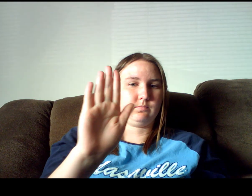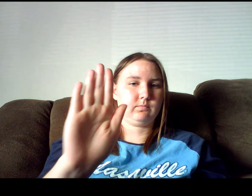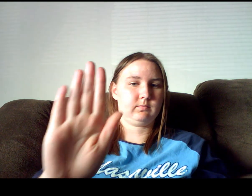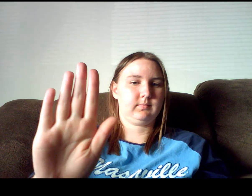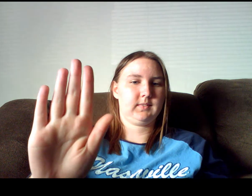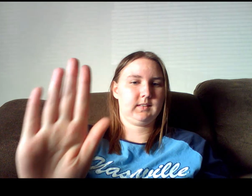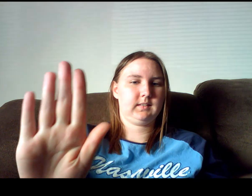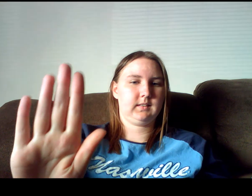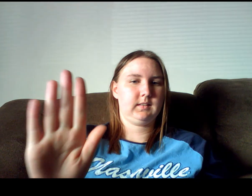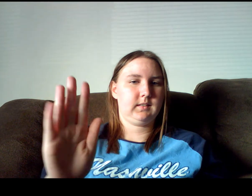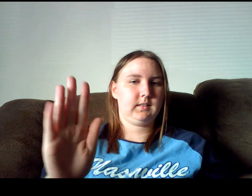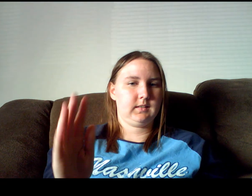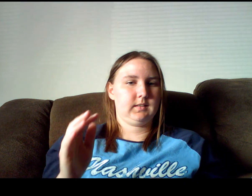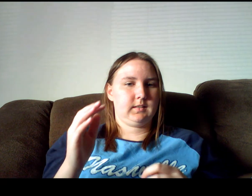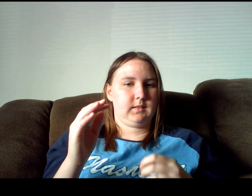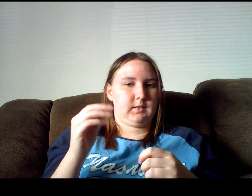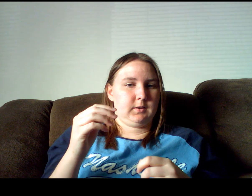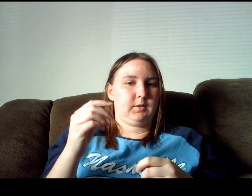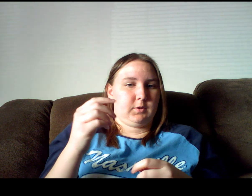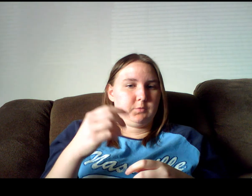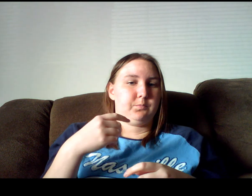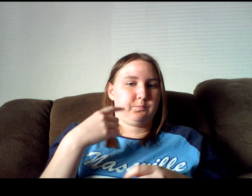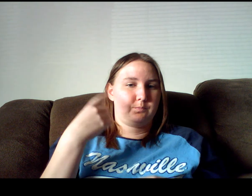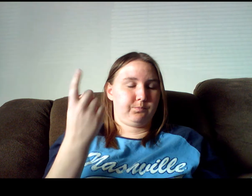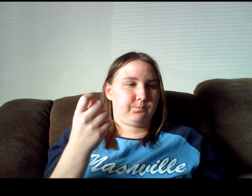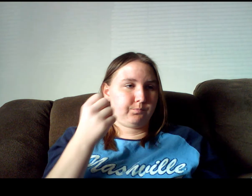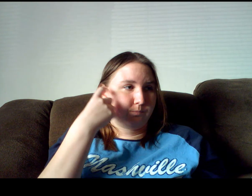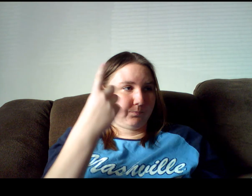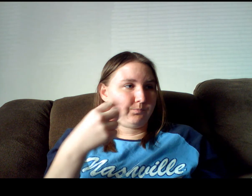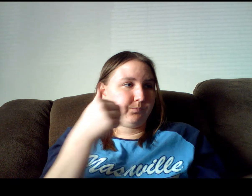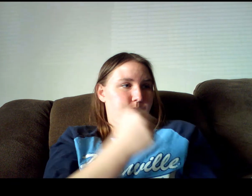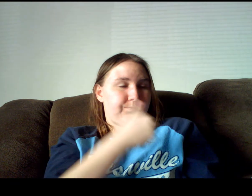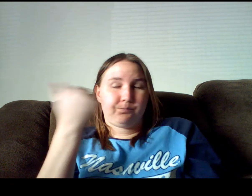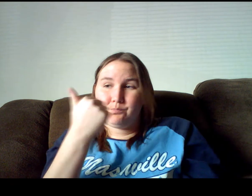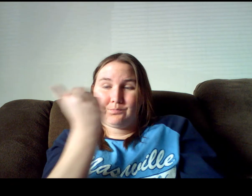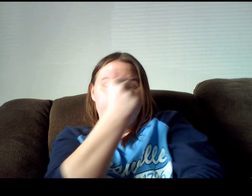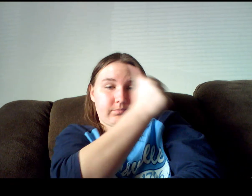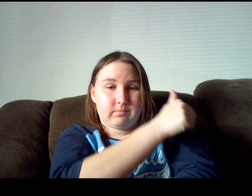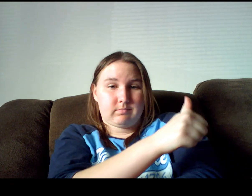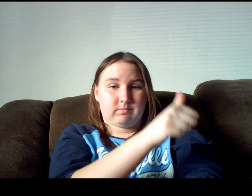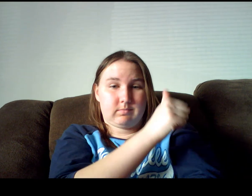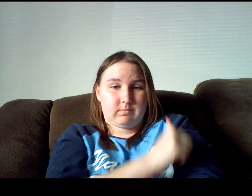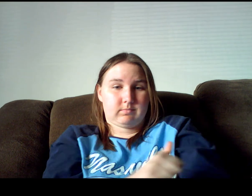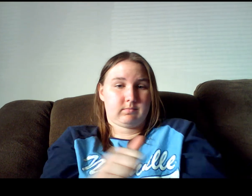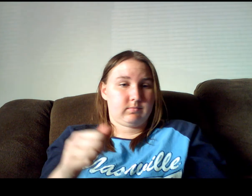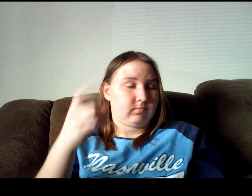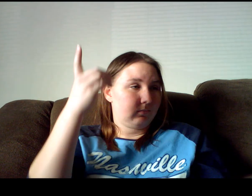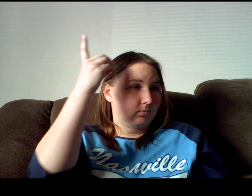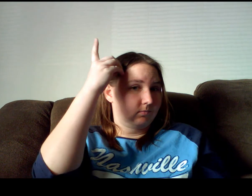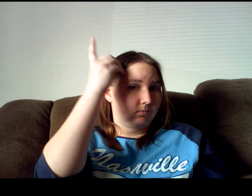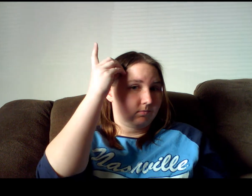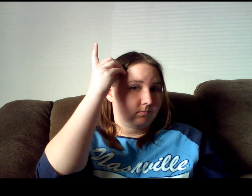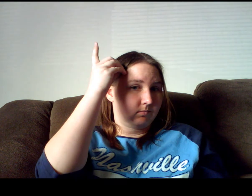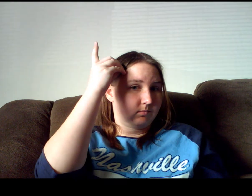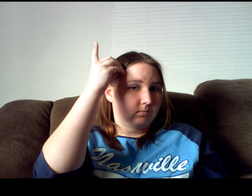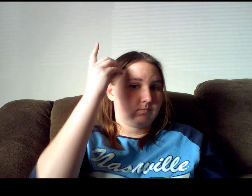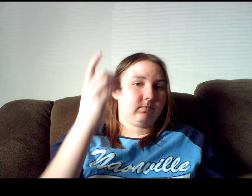You're in someone else's arms In Dallas